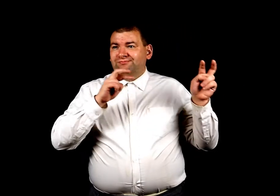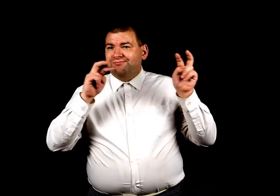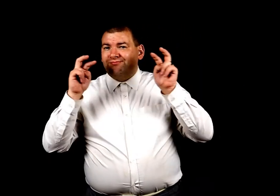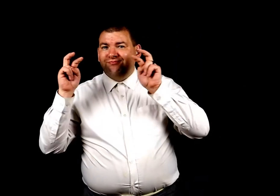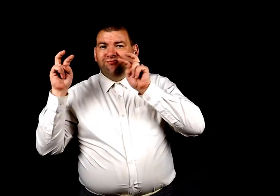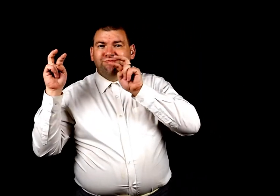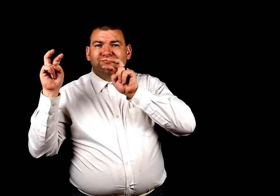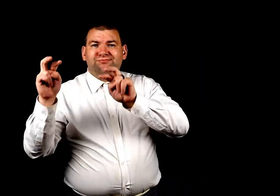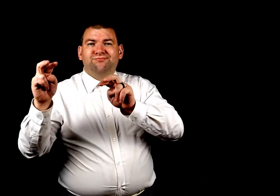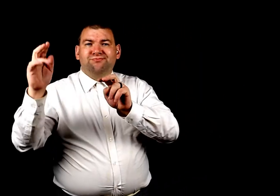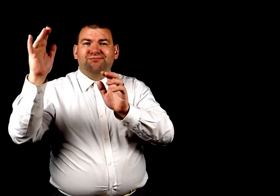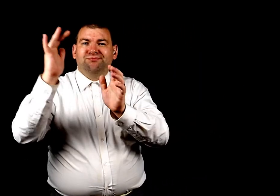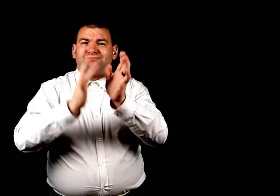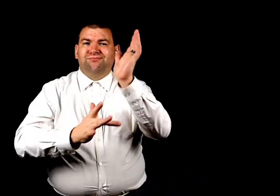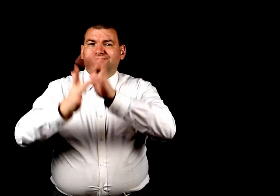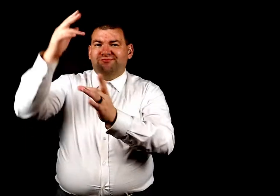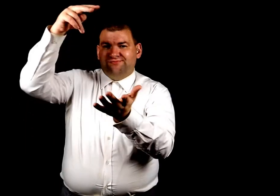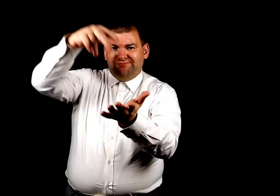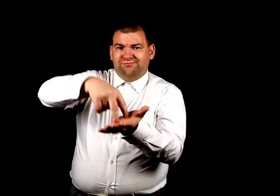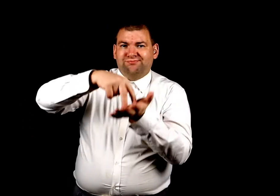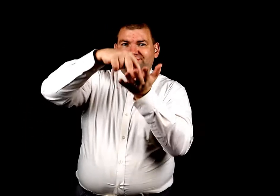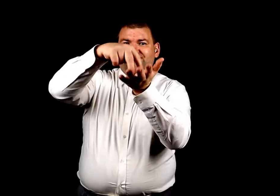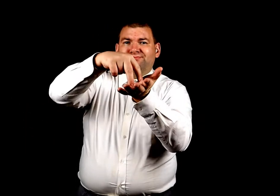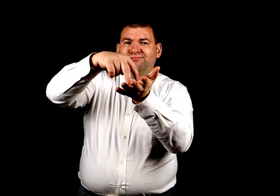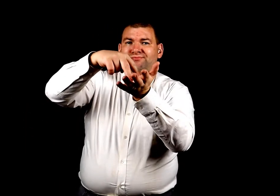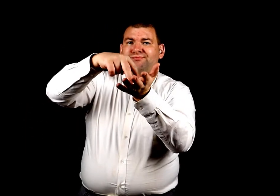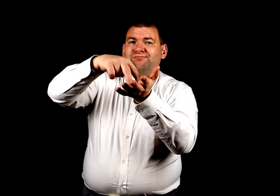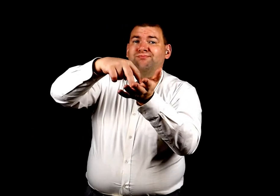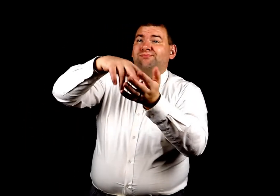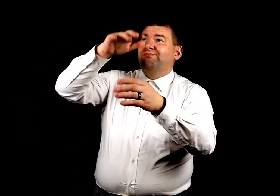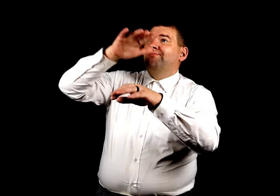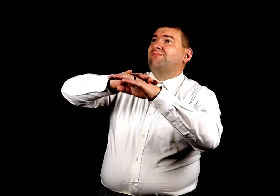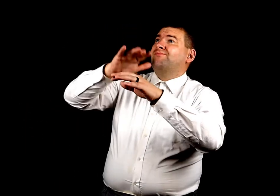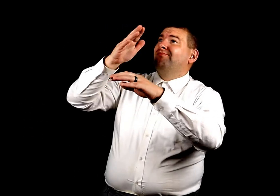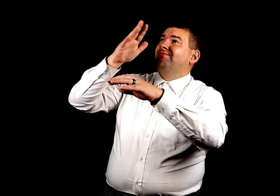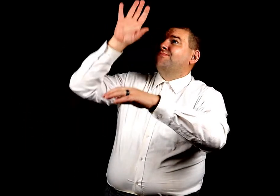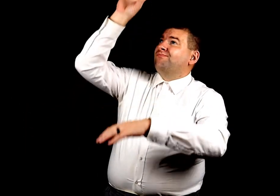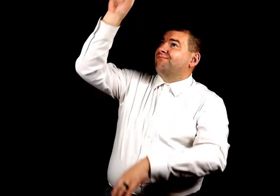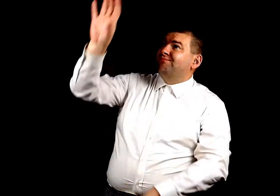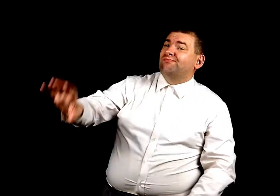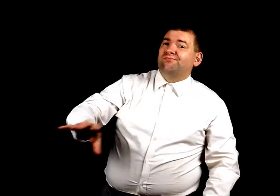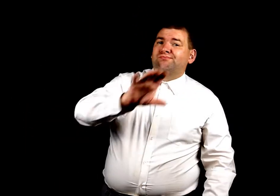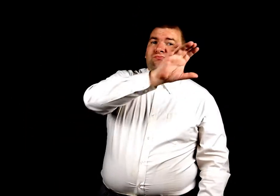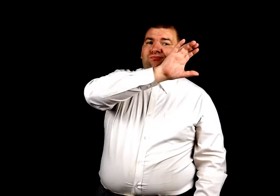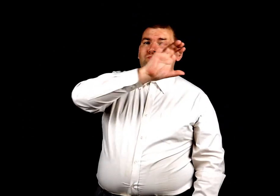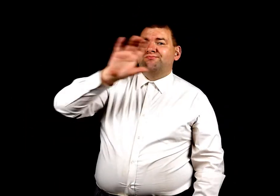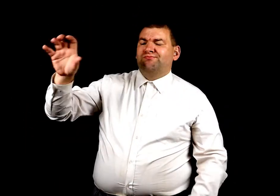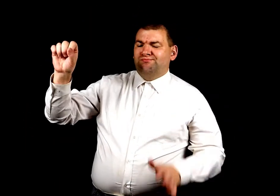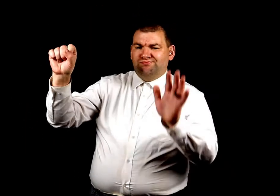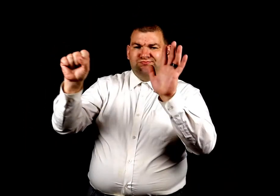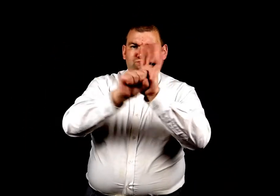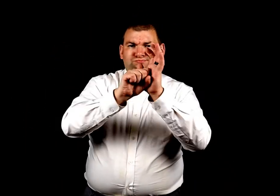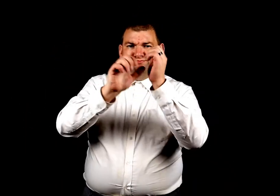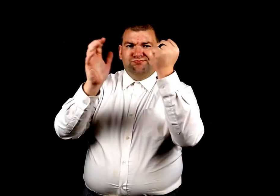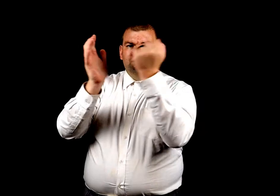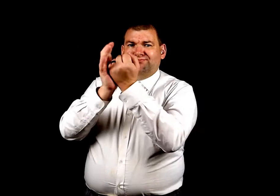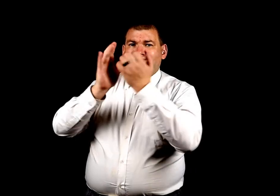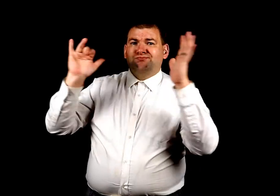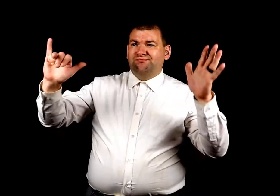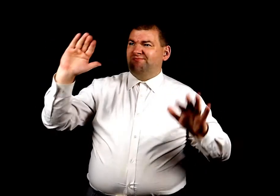I can see Him standing there A wooden cross and some rusty nails It seemed